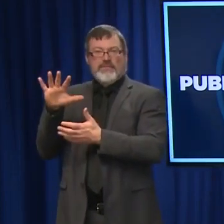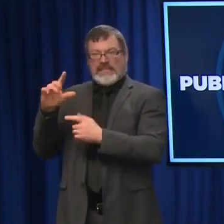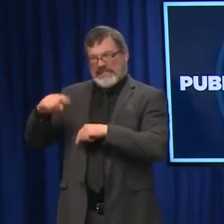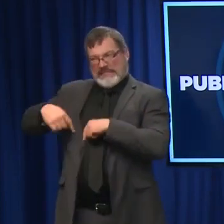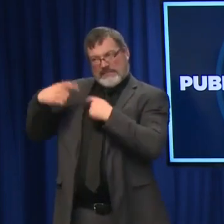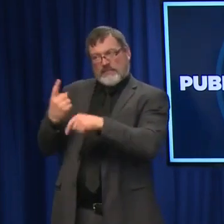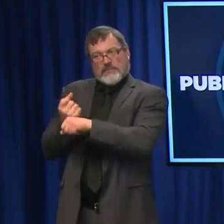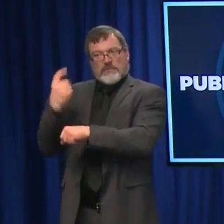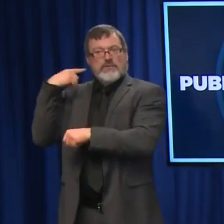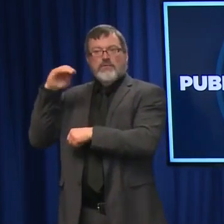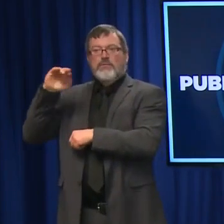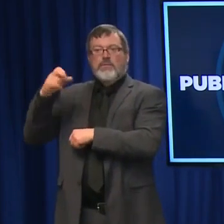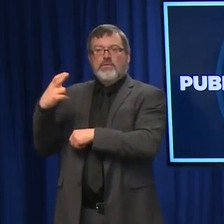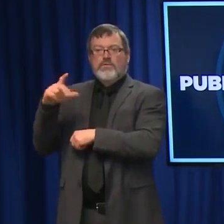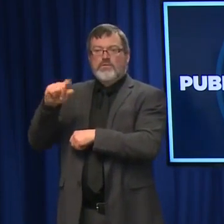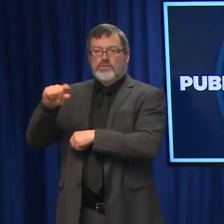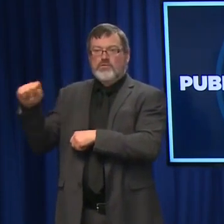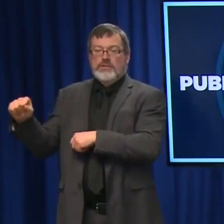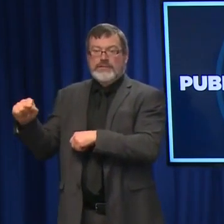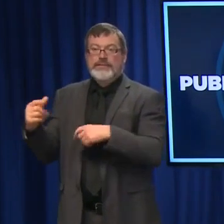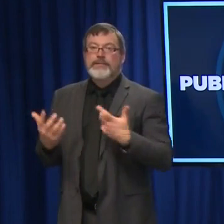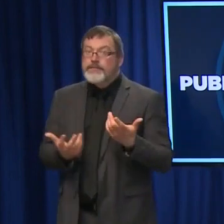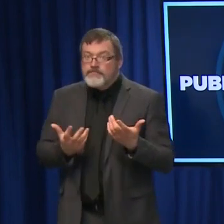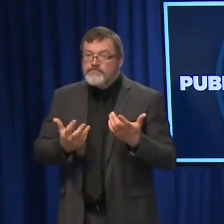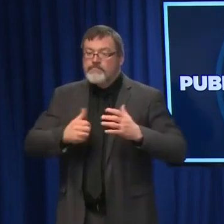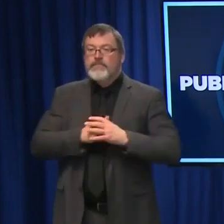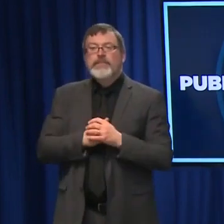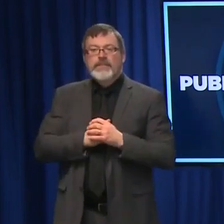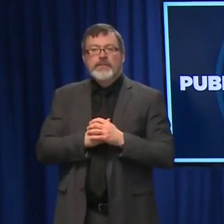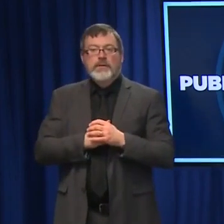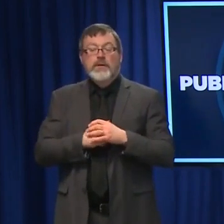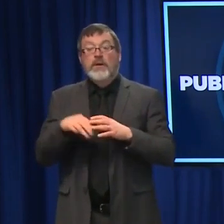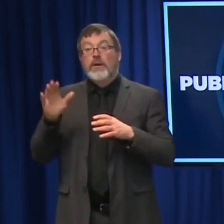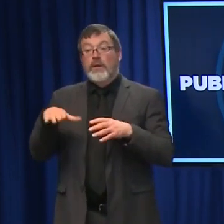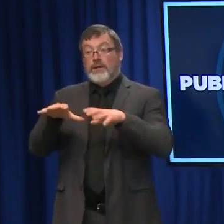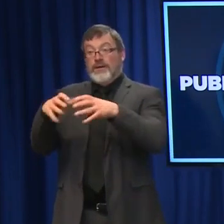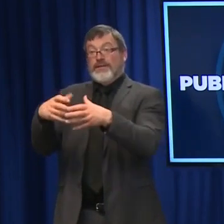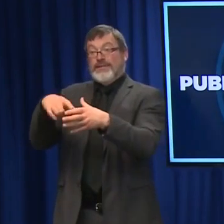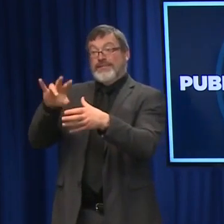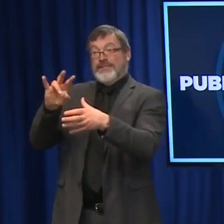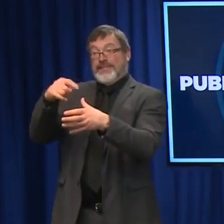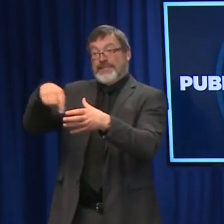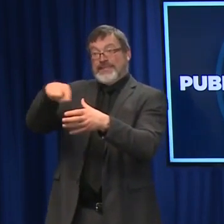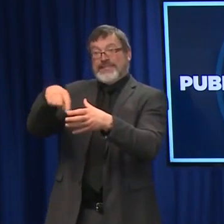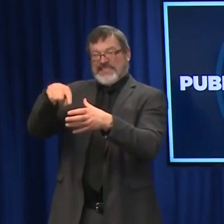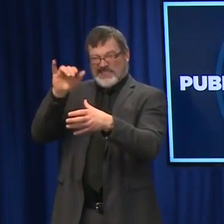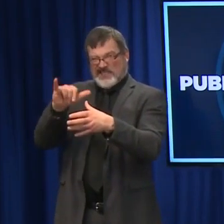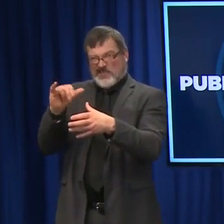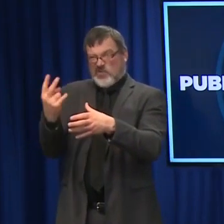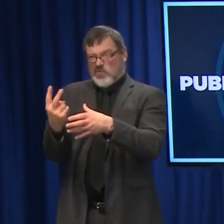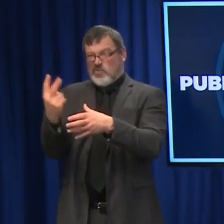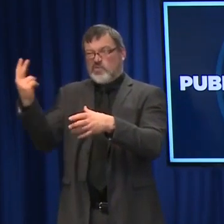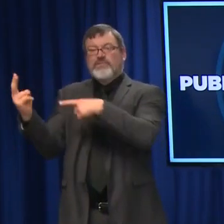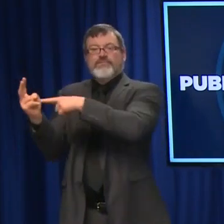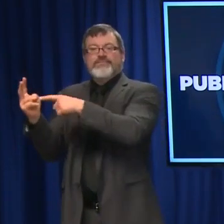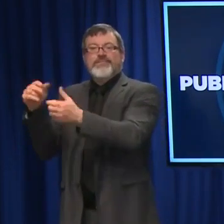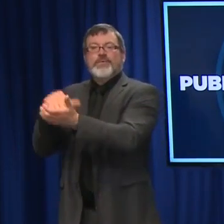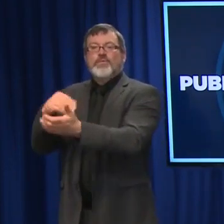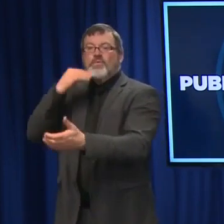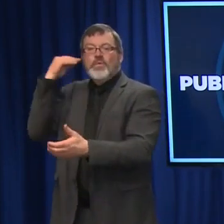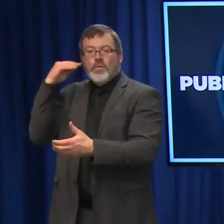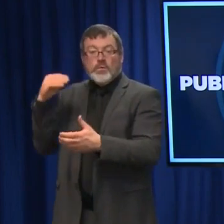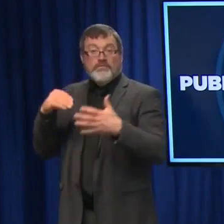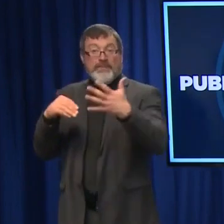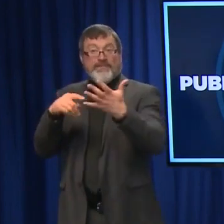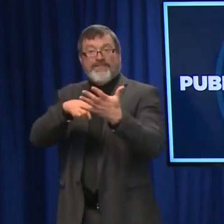from COVID-19 during the pandemic. Two of these new deaths are in people associated with a long-term care facility, but the majority of deaths that we are seeing continue